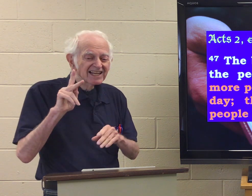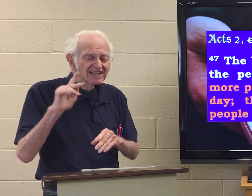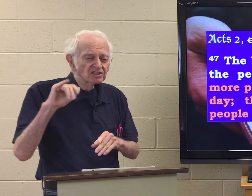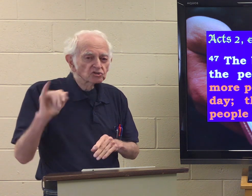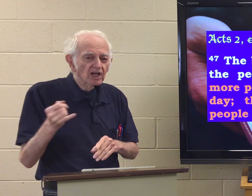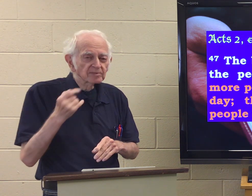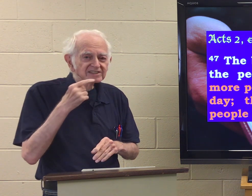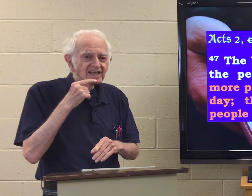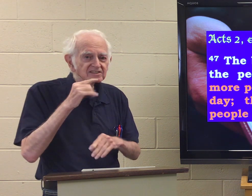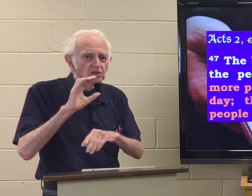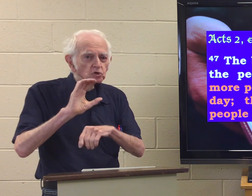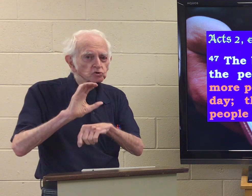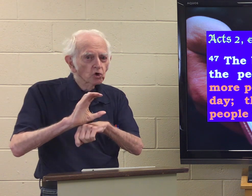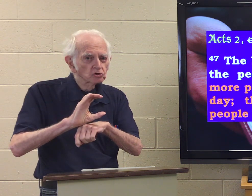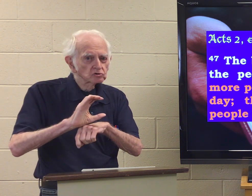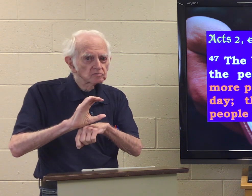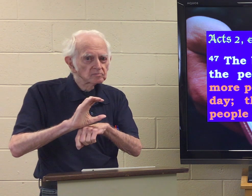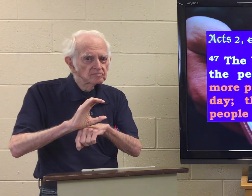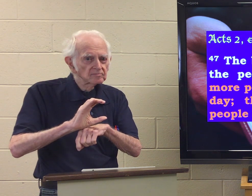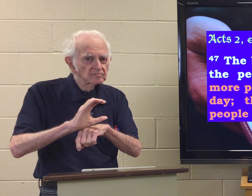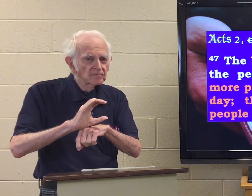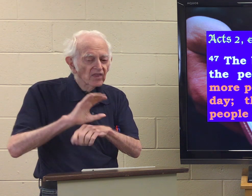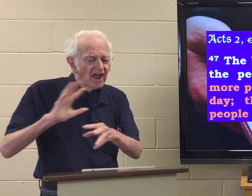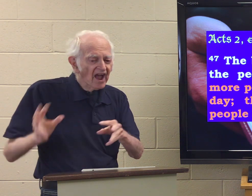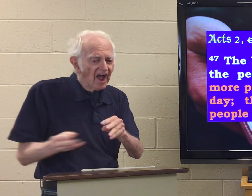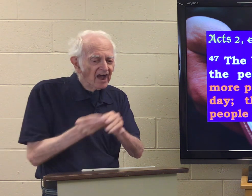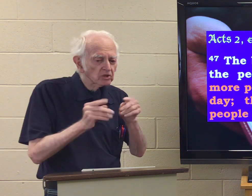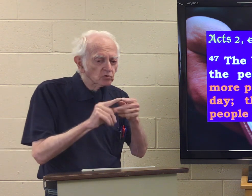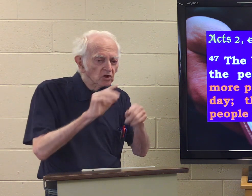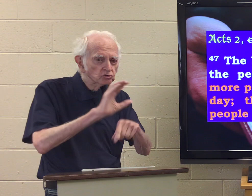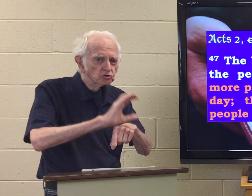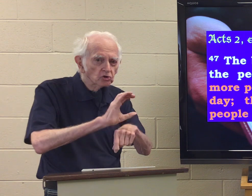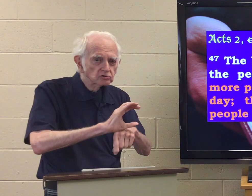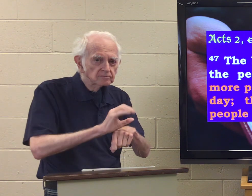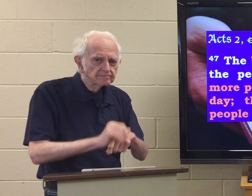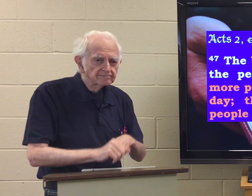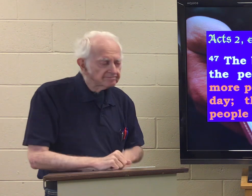In the King James, it says the church. They were added to the church.